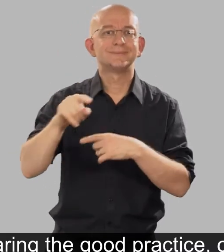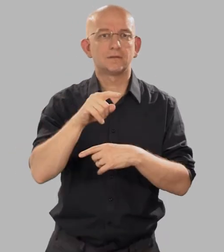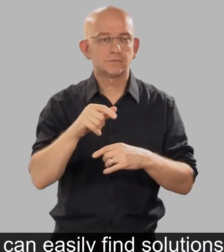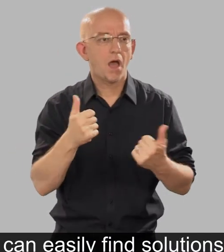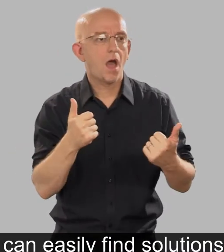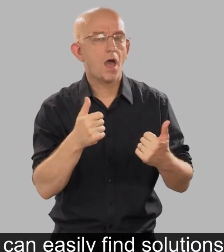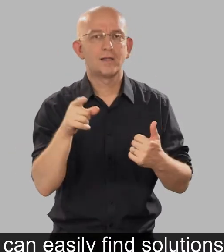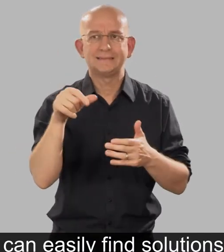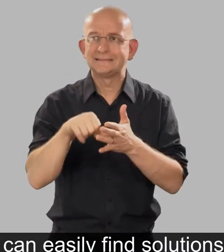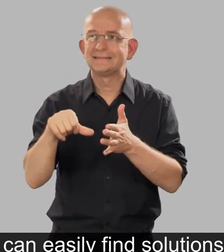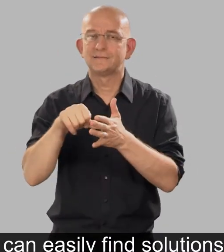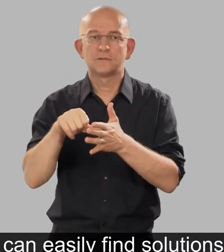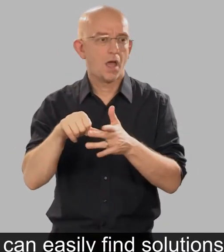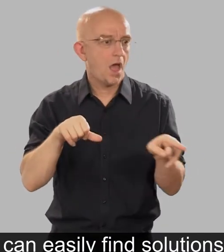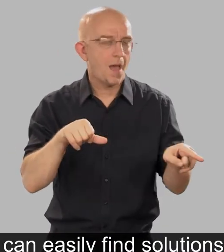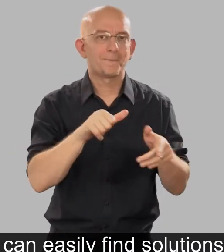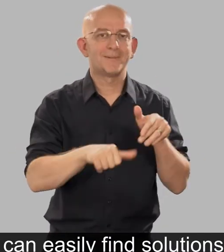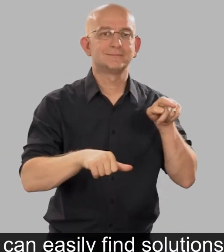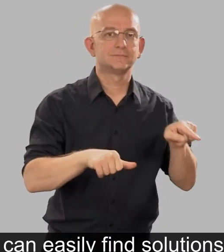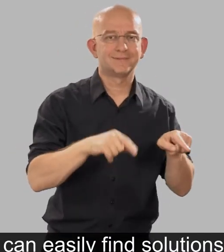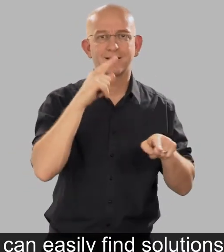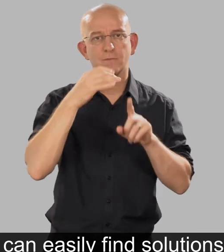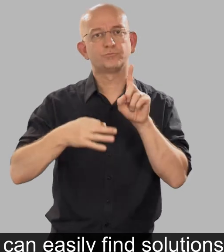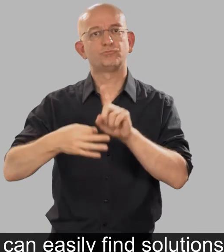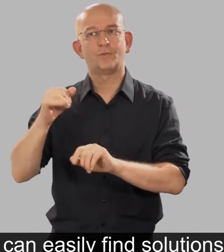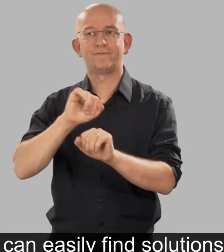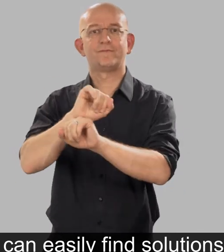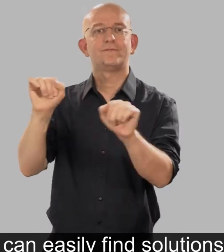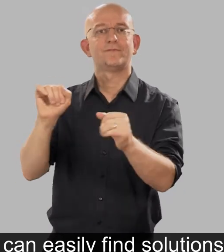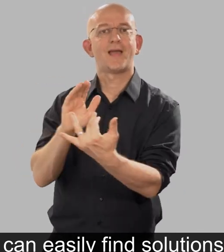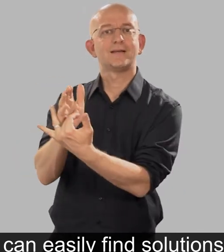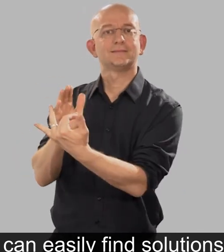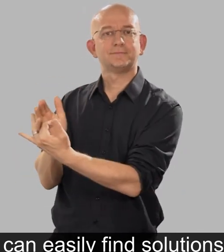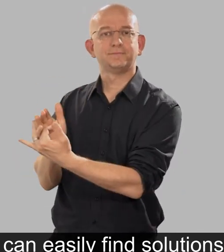easily find solutions to improving access. the way